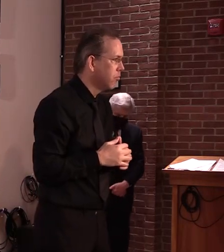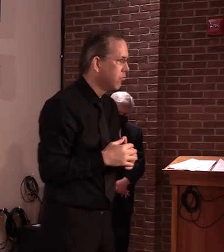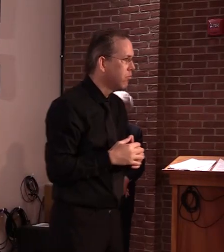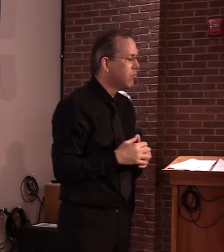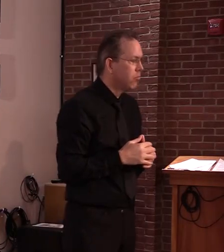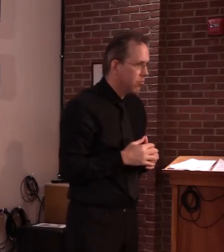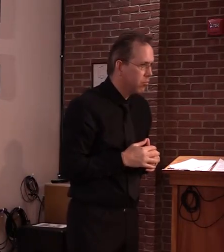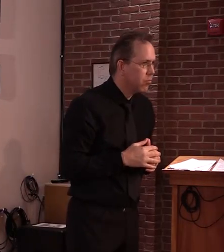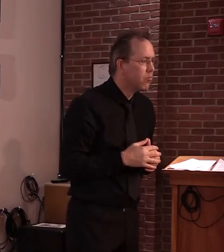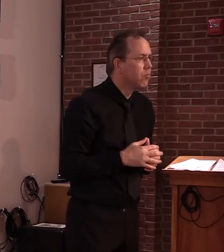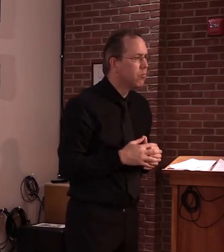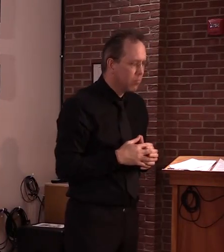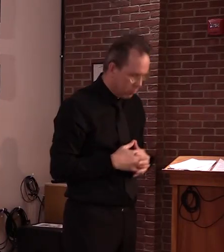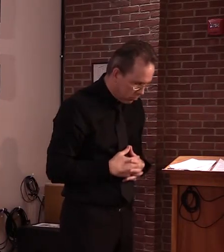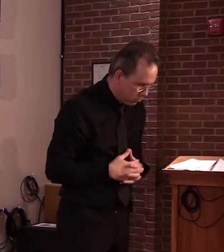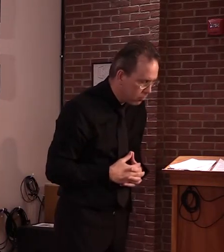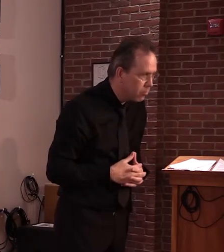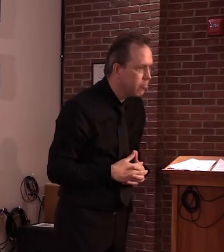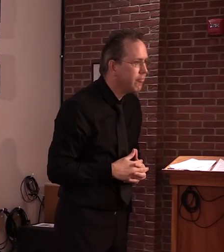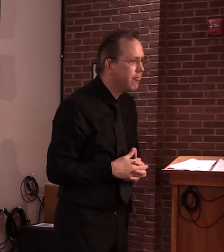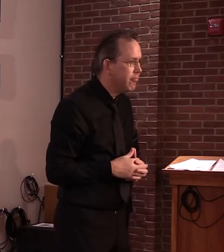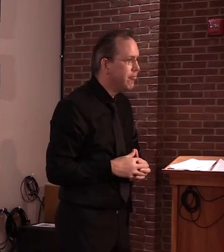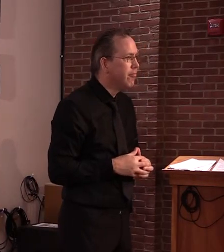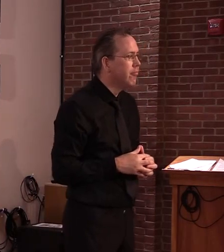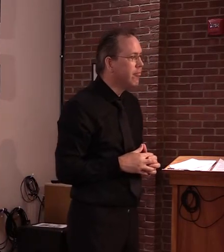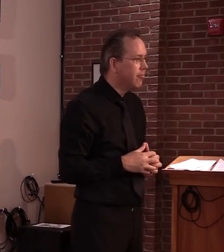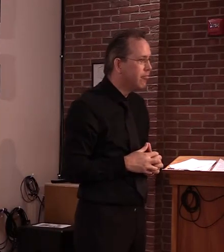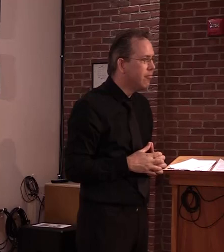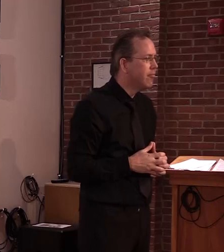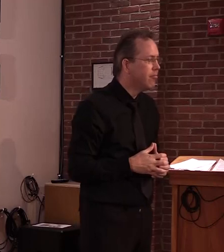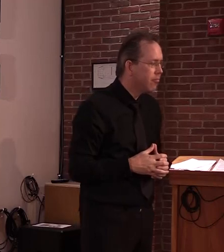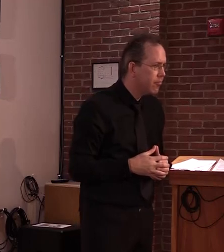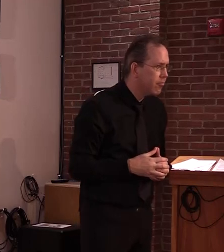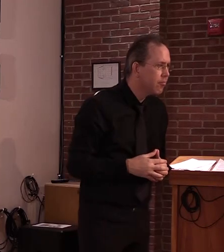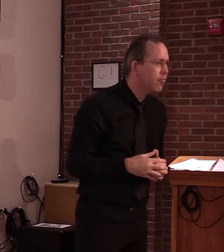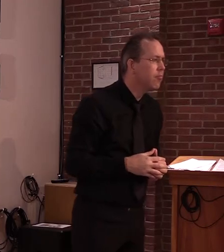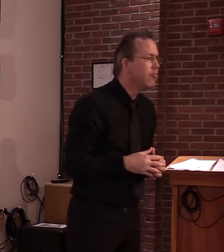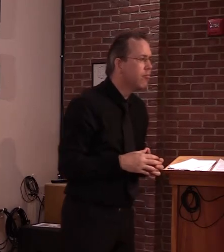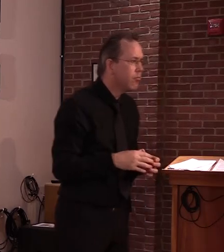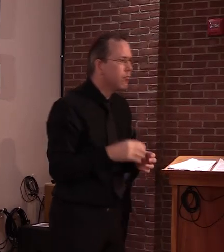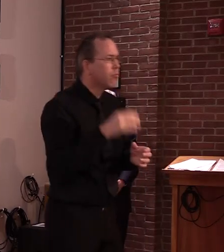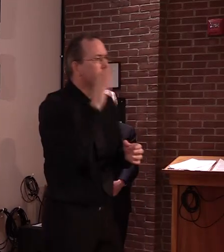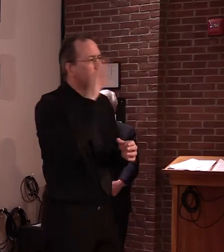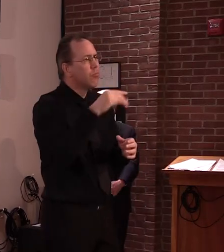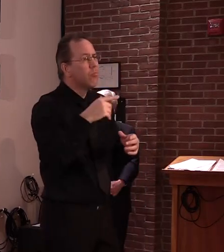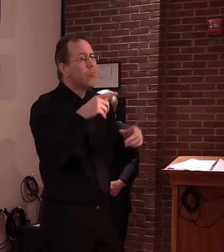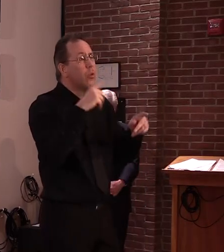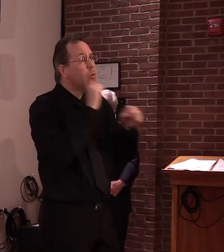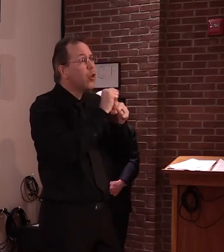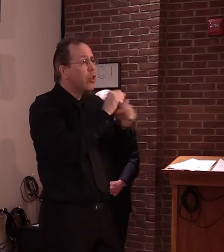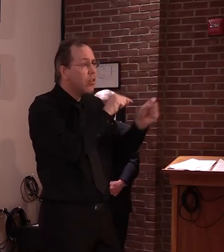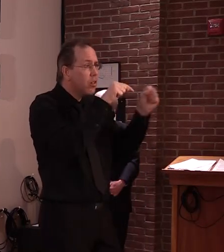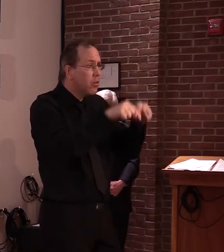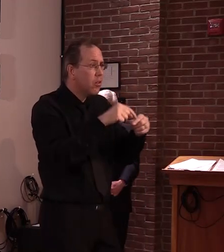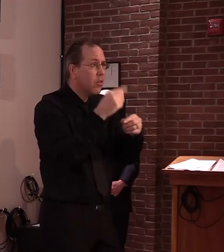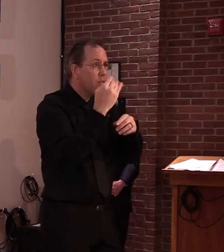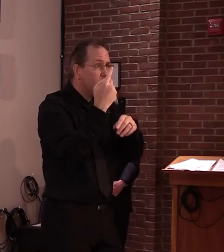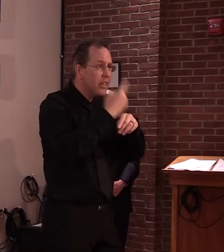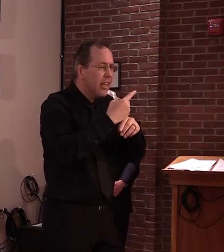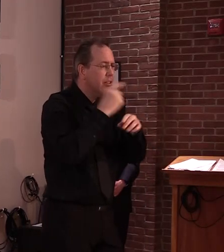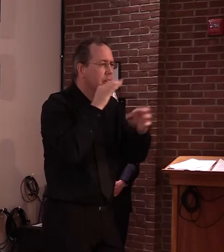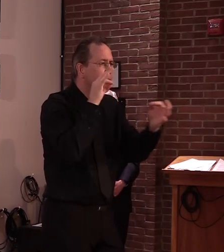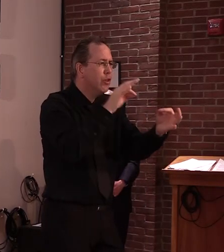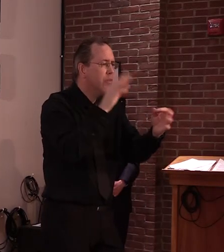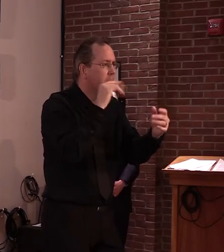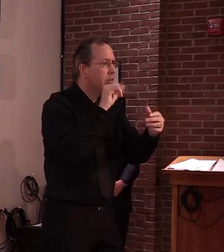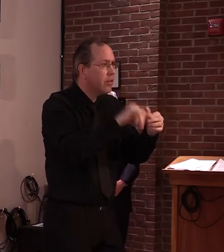So this is not a perfect system and admittedly so. And we're trying to do the best we can under the conditions